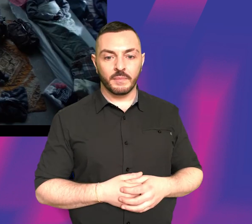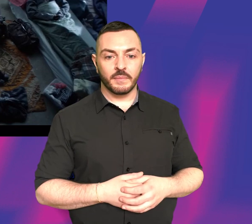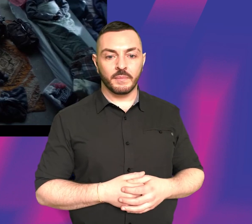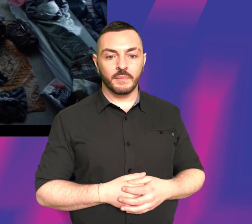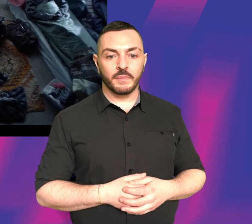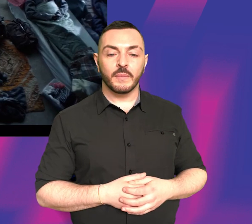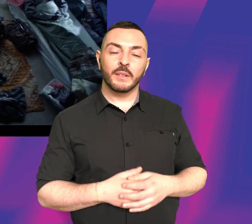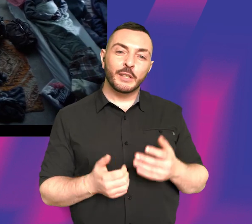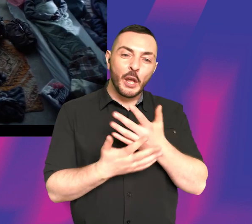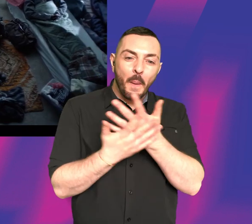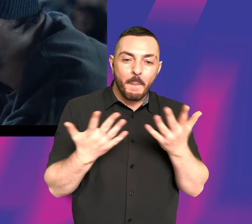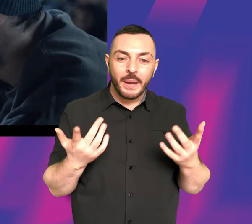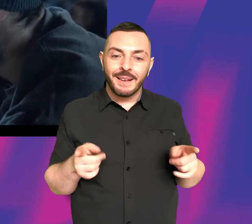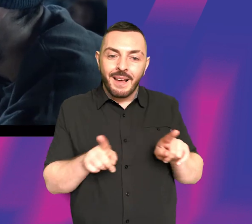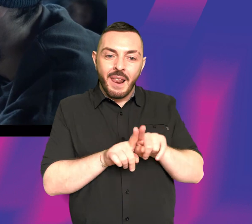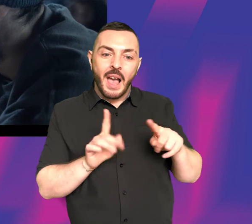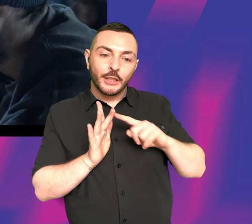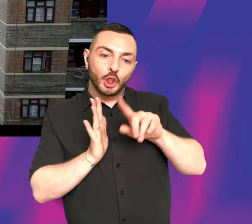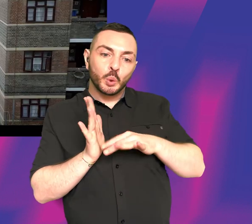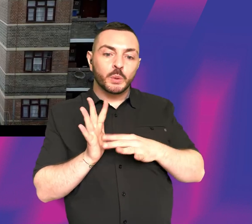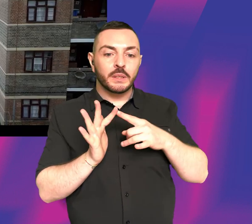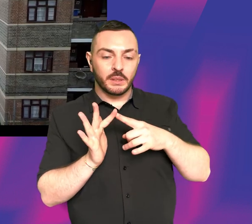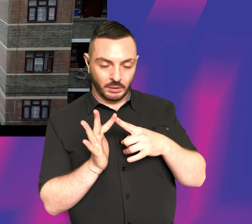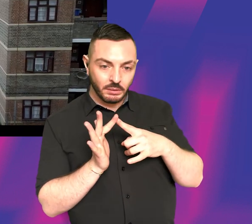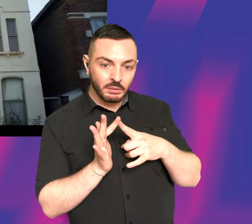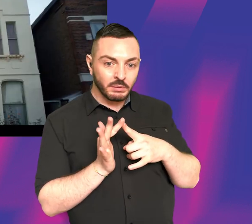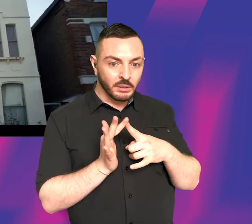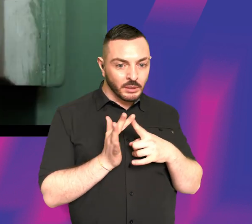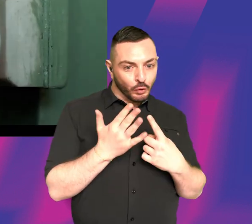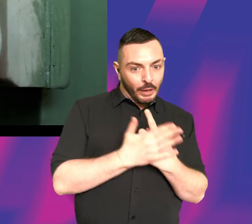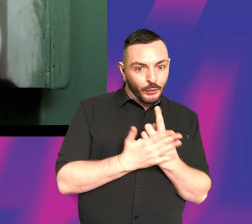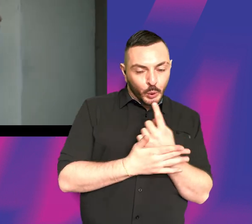There are many like you, Thomas, who seek refuge here.